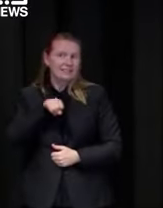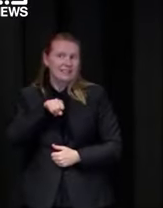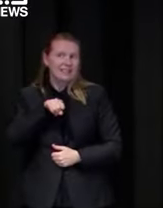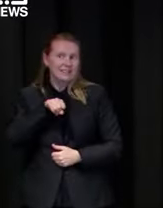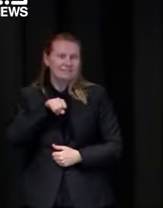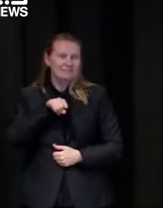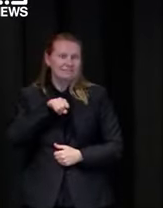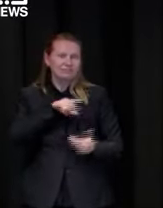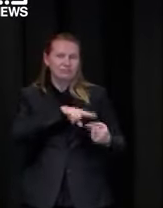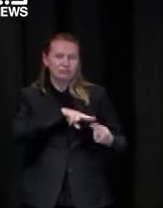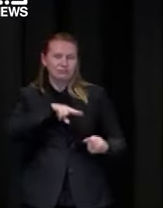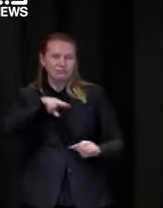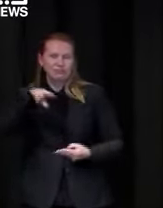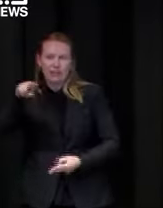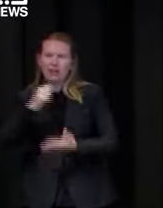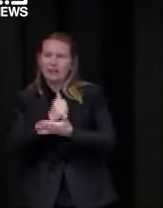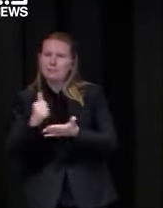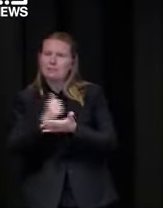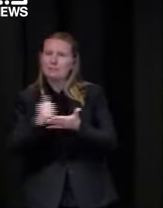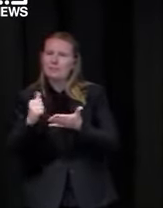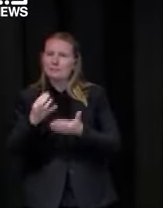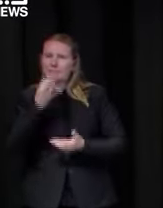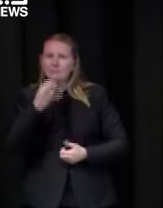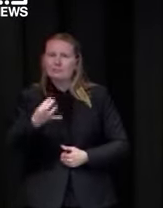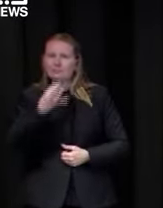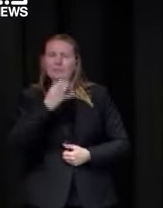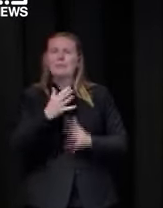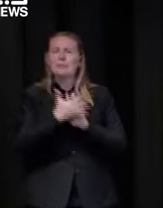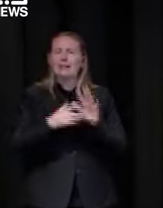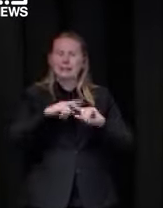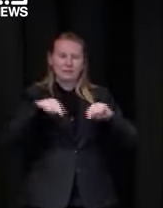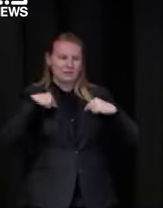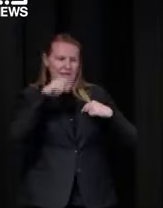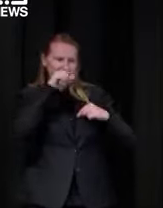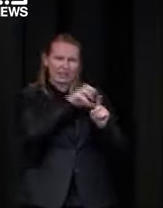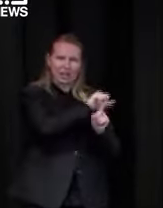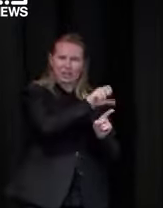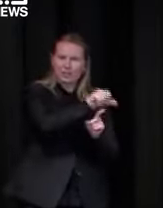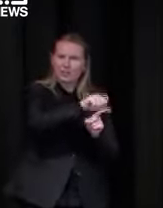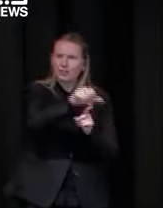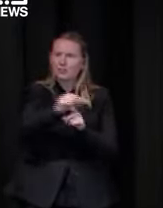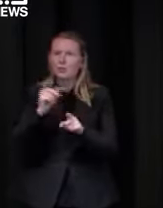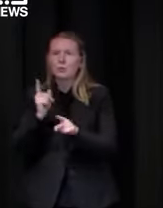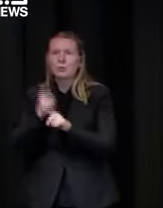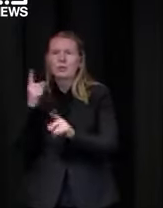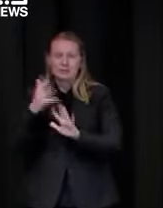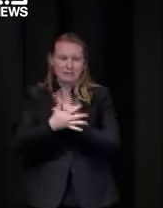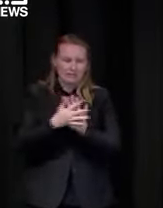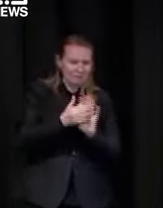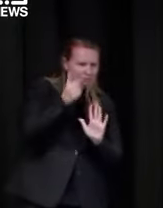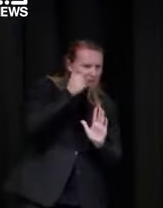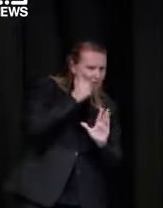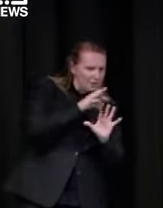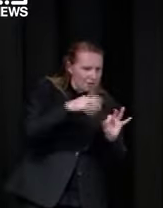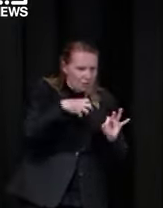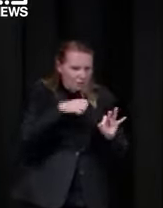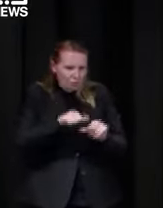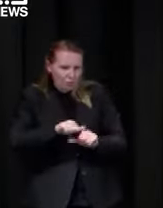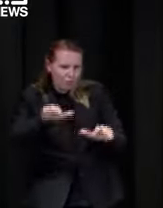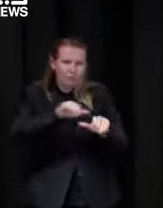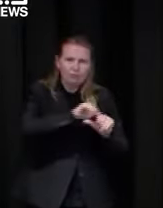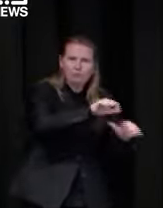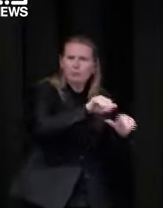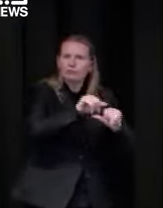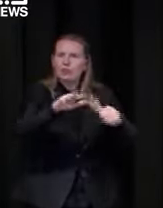fantastic response which has enabled us to get our arms around those positive cases and to make sure we're not seeing any further signs of community transmission